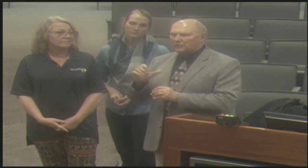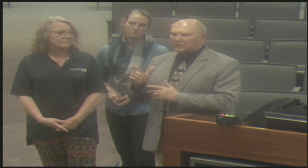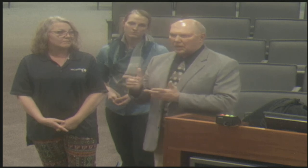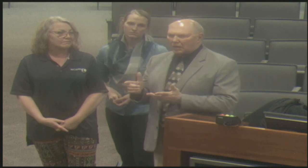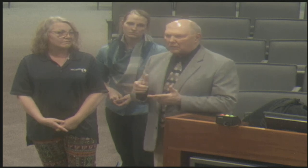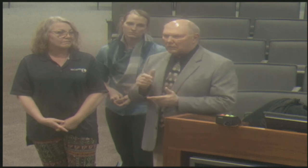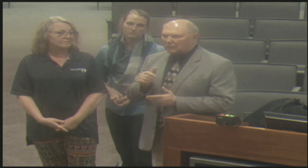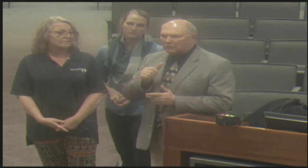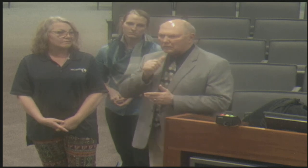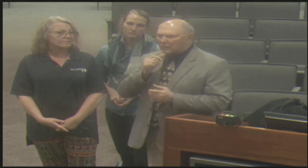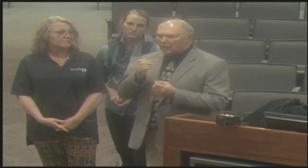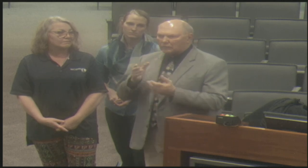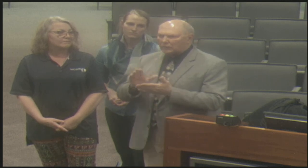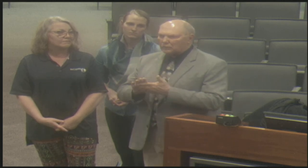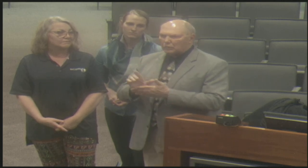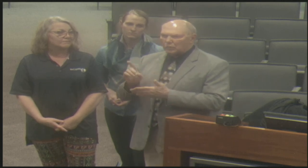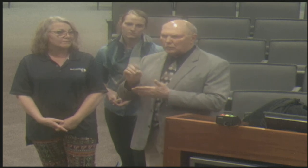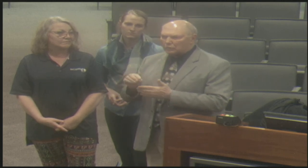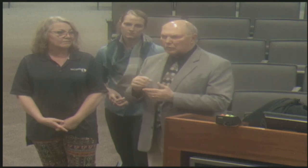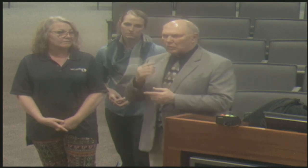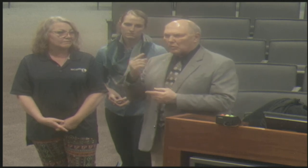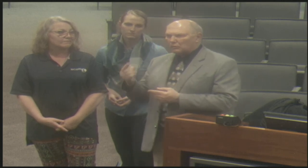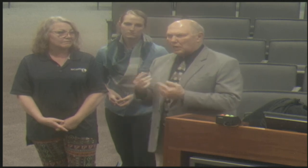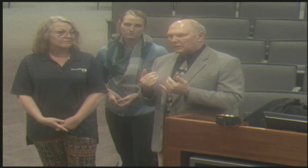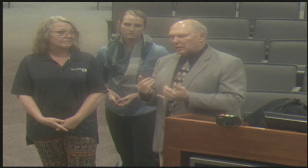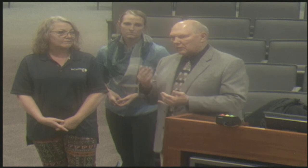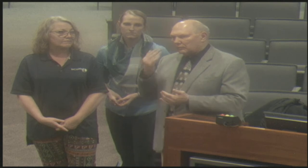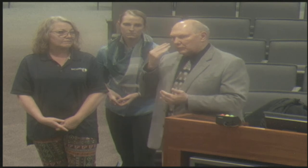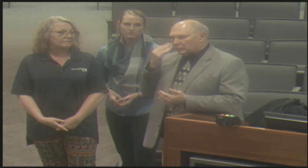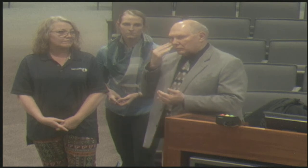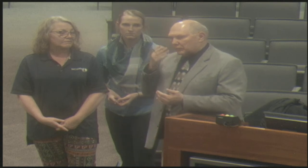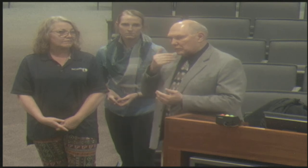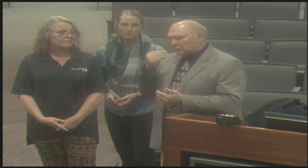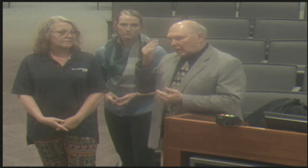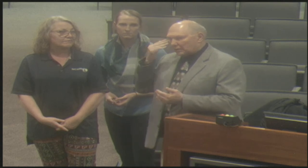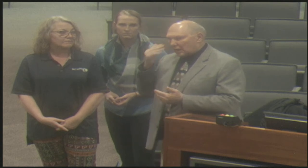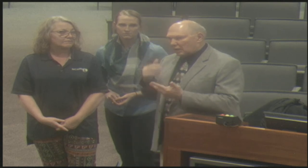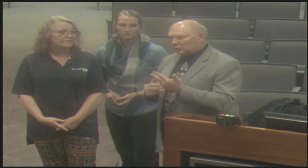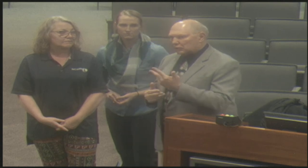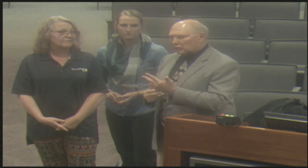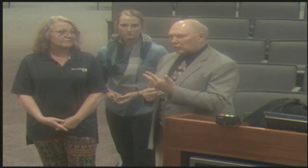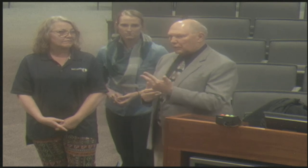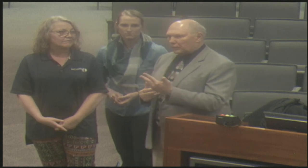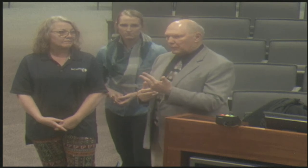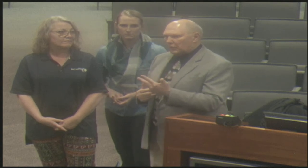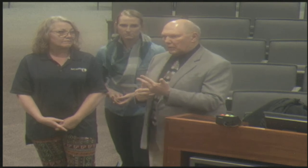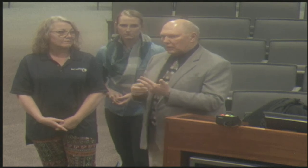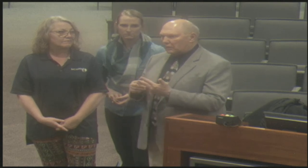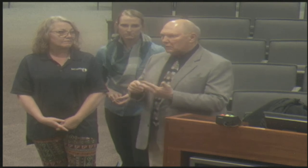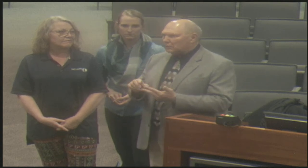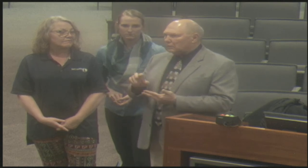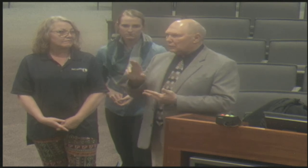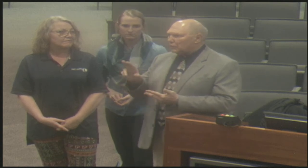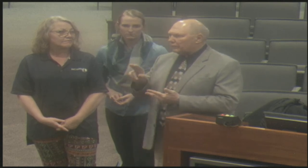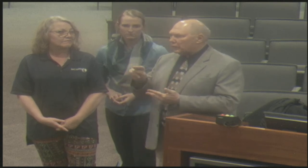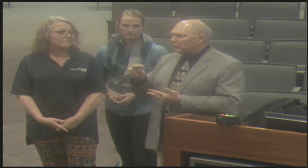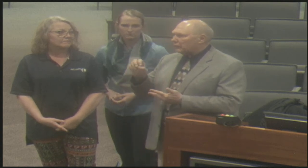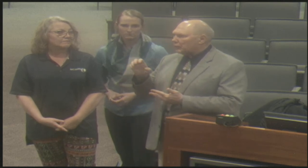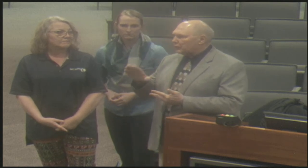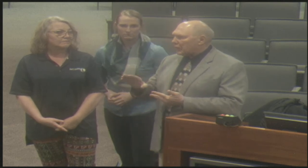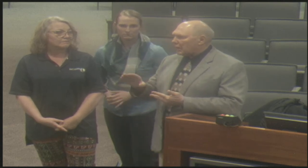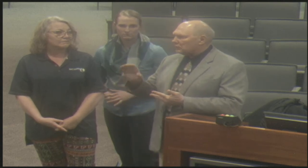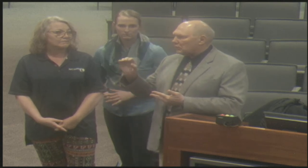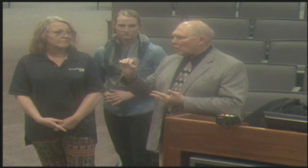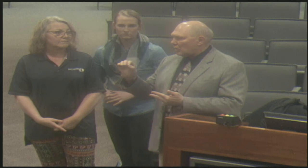teaching sign language. And there's not many folks who do. Um, so in fact, to the best of my knowledge,